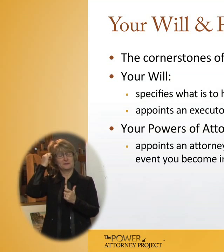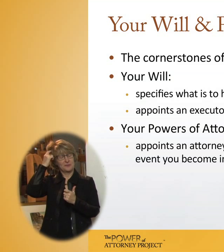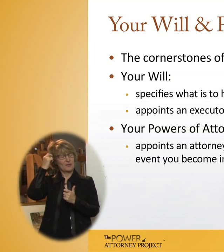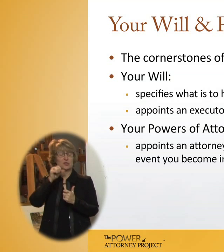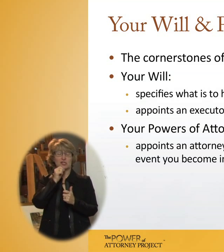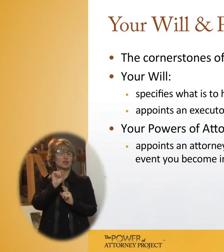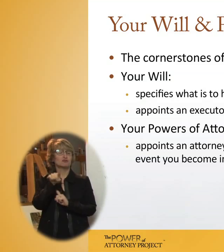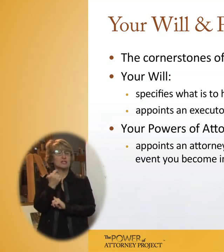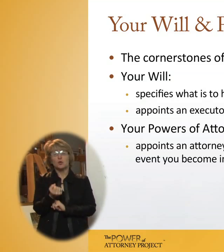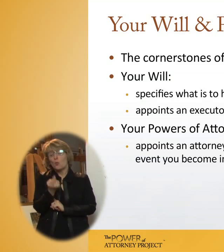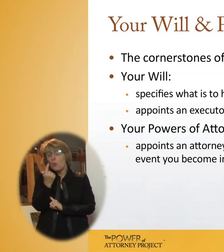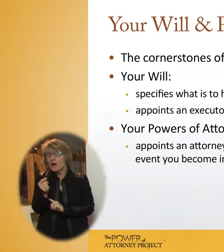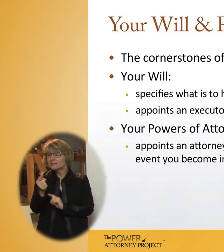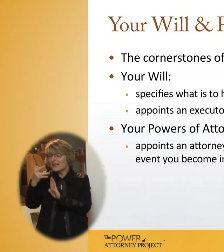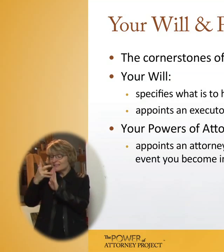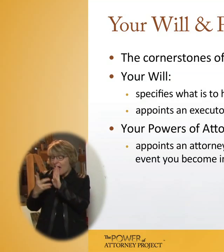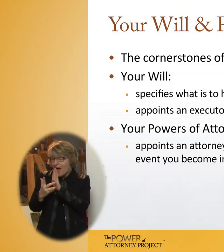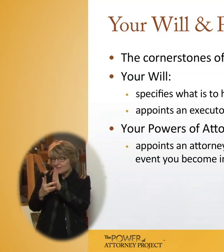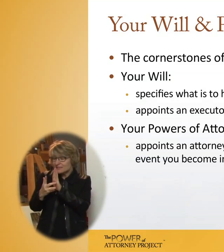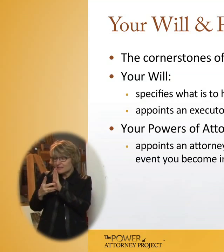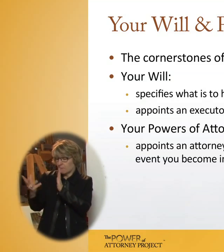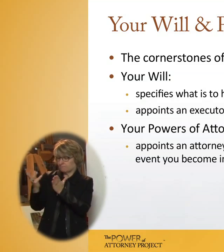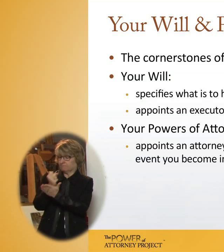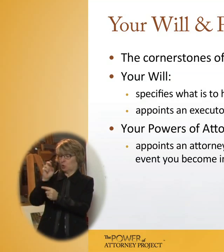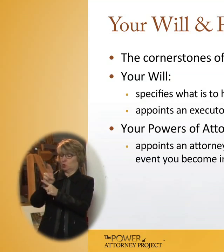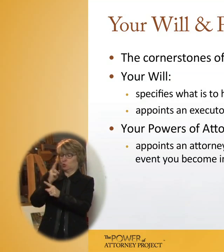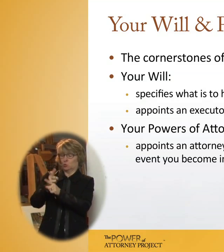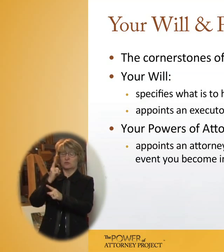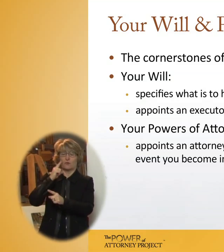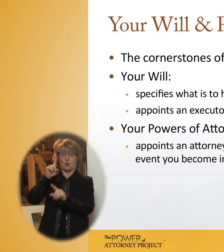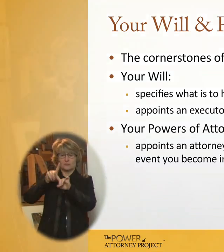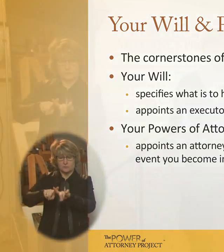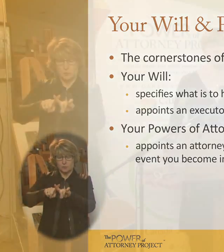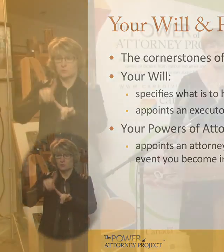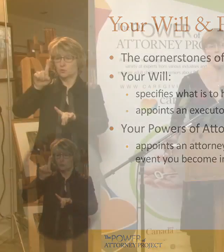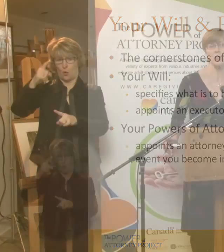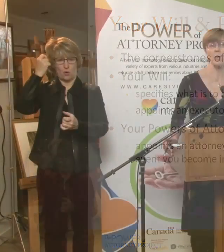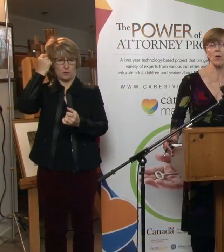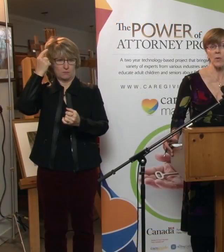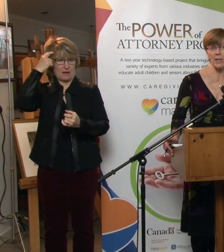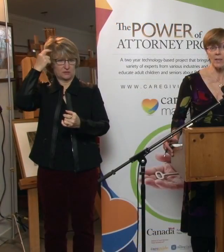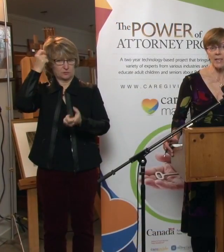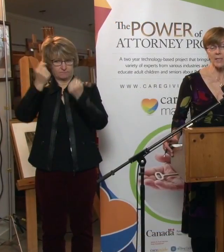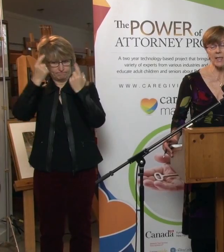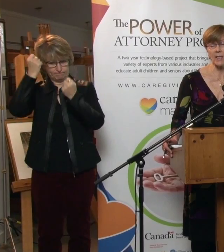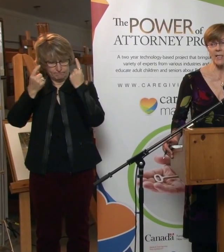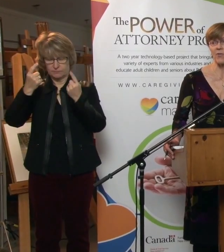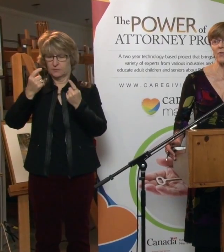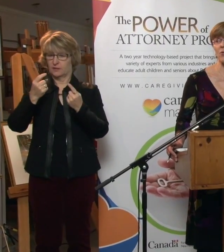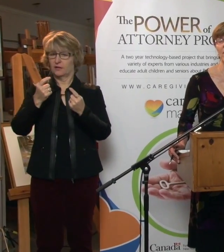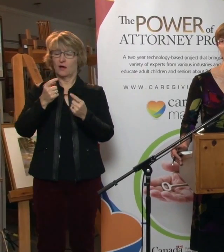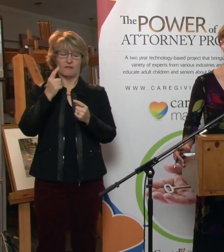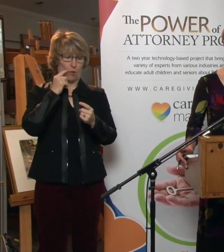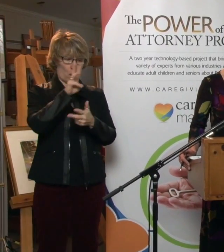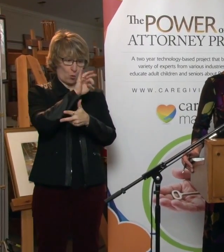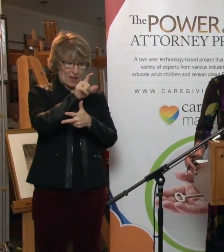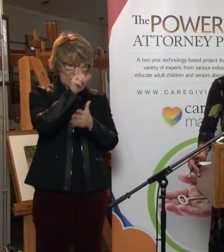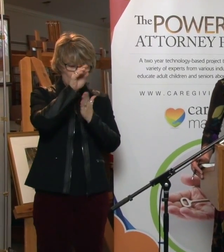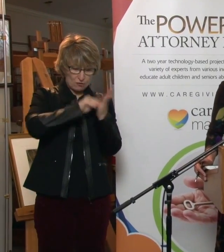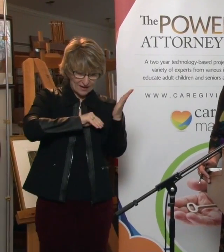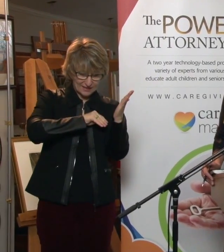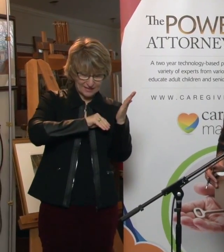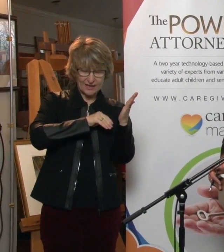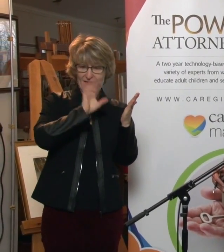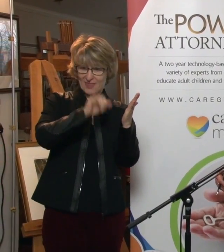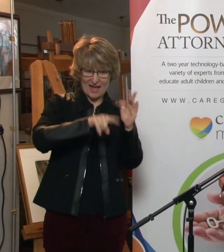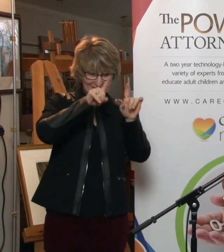not one set standard test of capacity. The test of capacity for doing a will is slightly different from being able to prepare